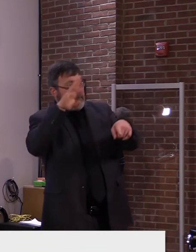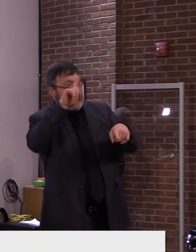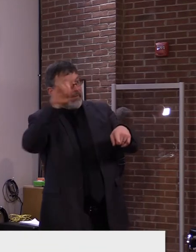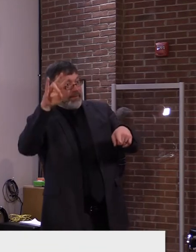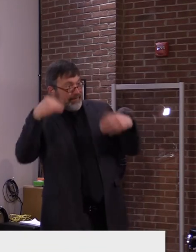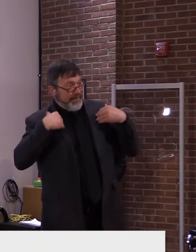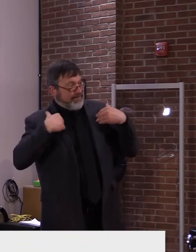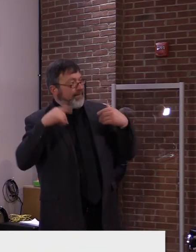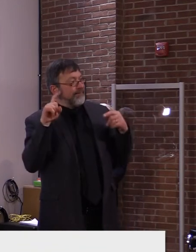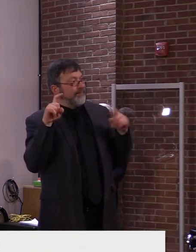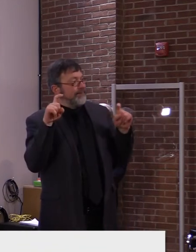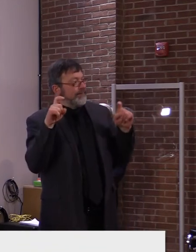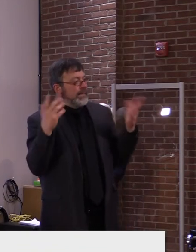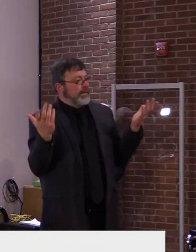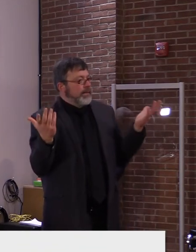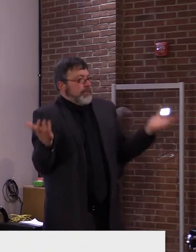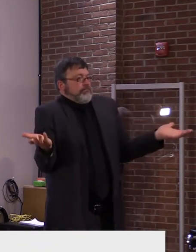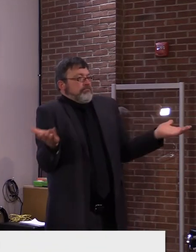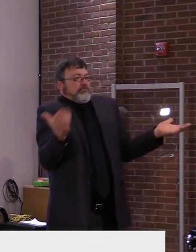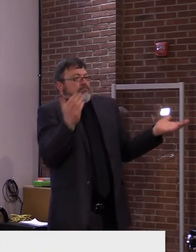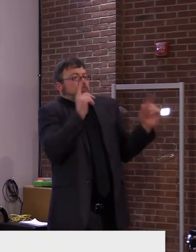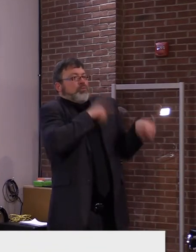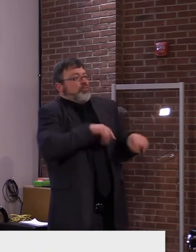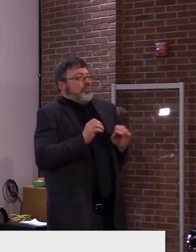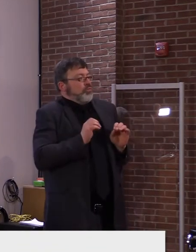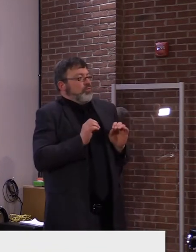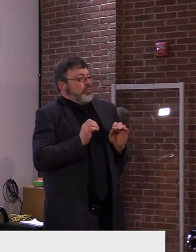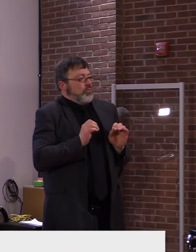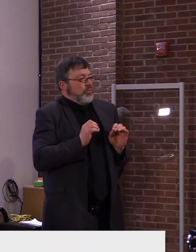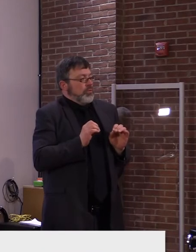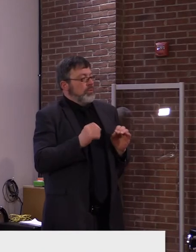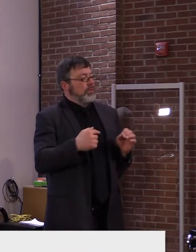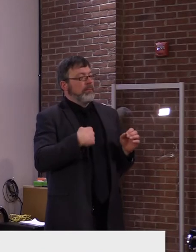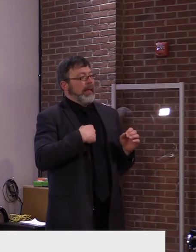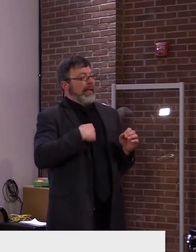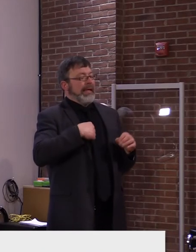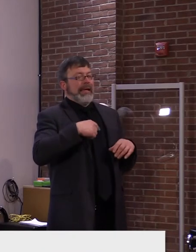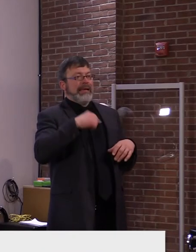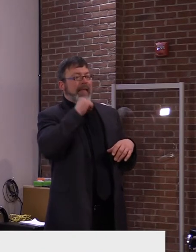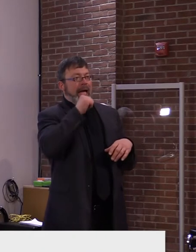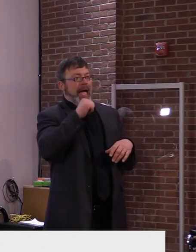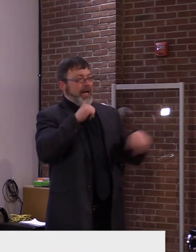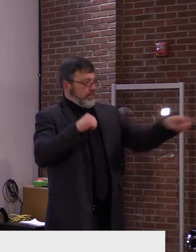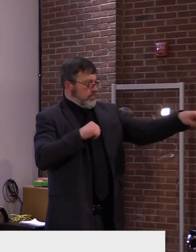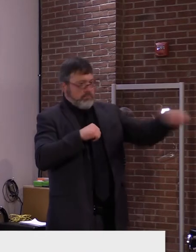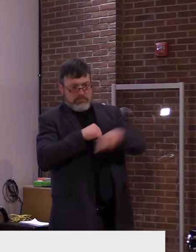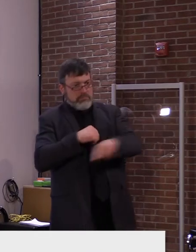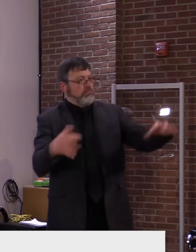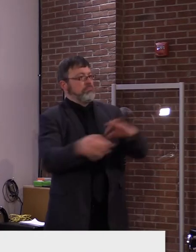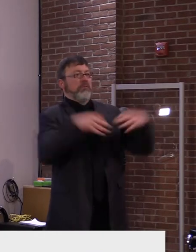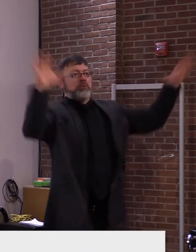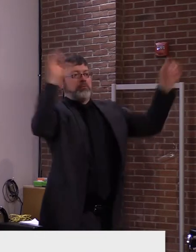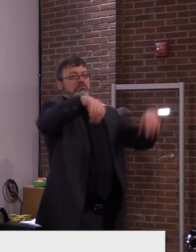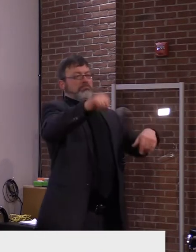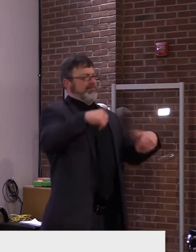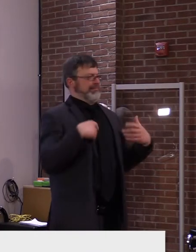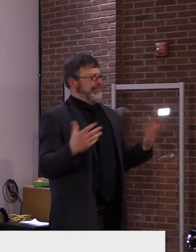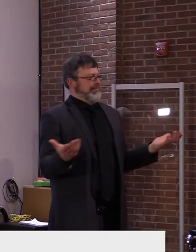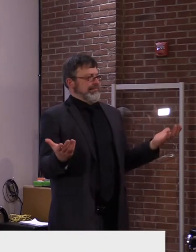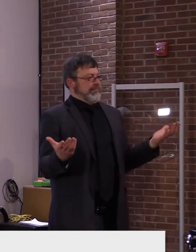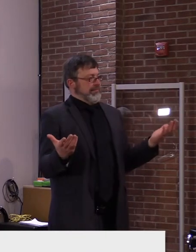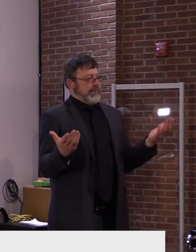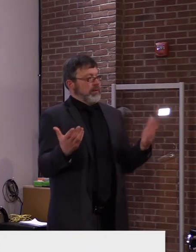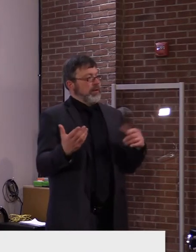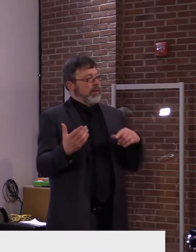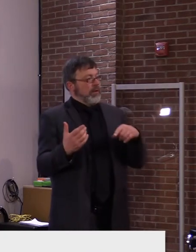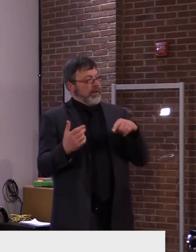pending. I, I would not want anyone to say with certainty that, uh, we found in the nasal secretions of somebody